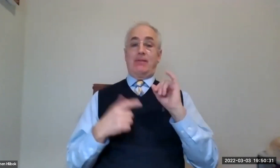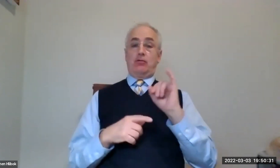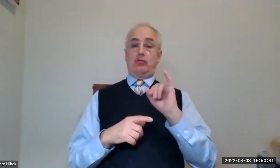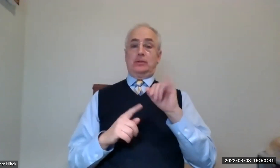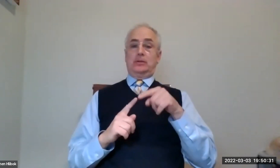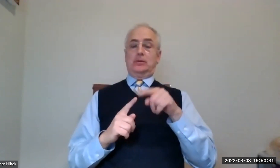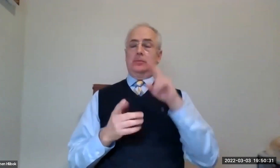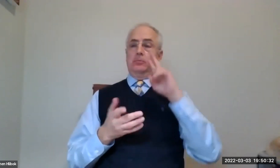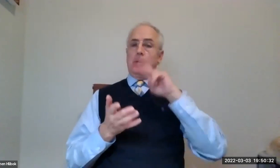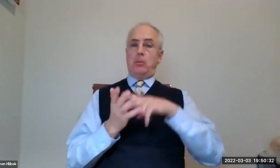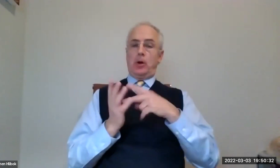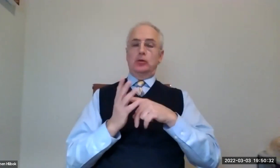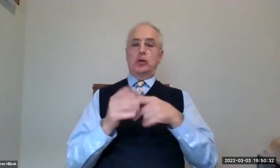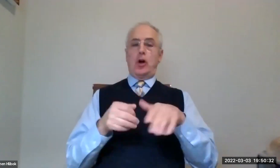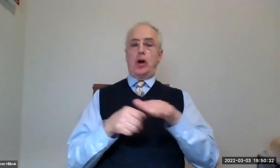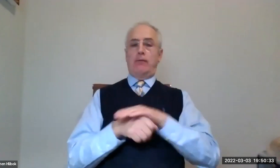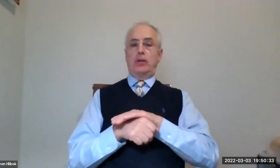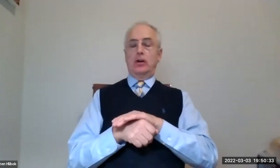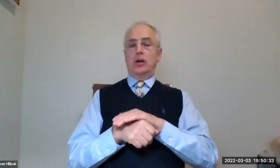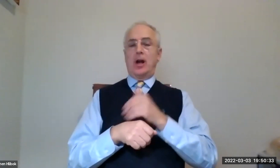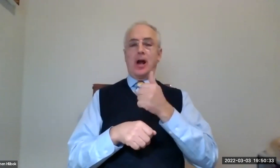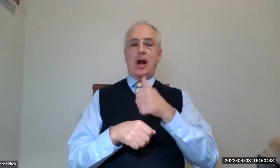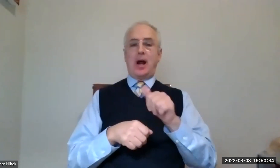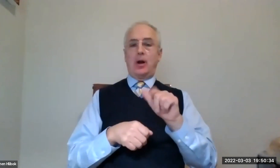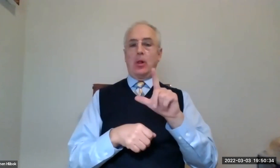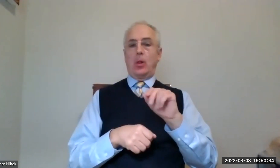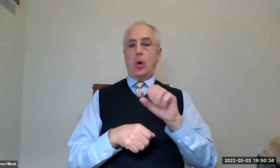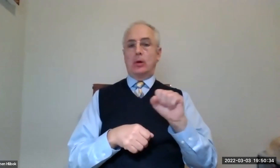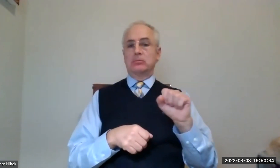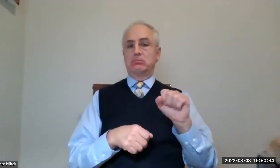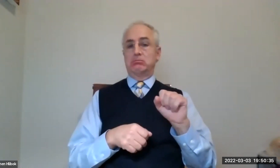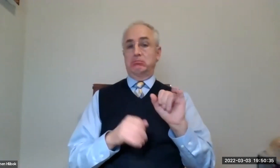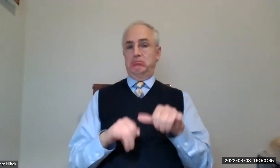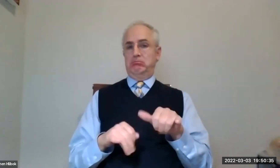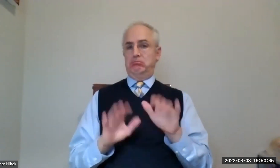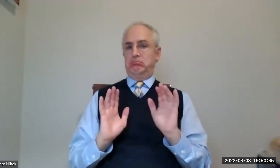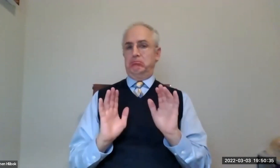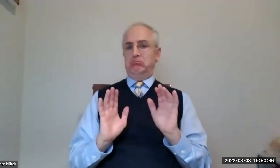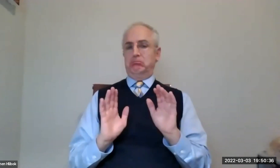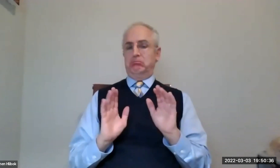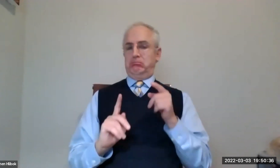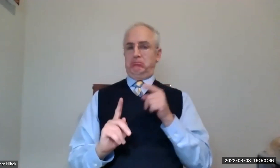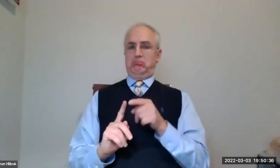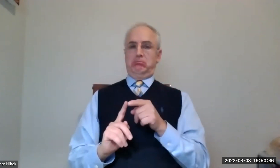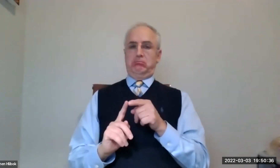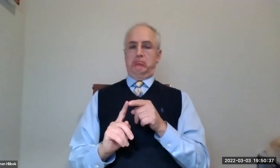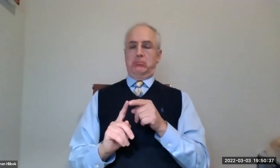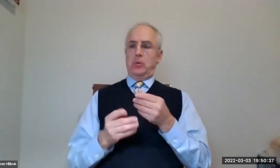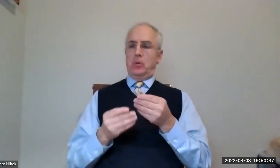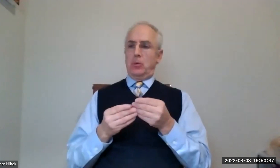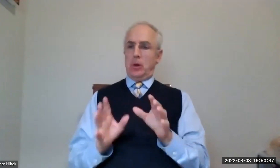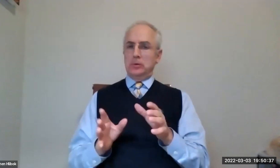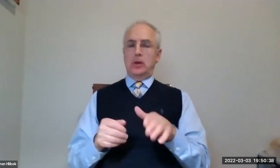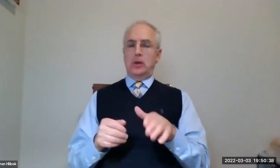So there are two different sides. The purpose of life insurance is essentially to cover a loss, right?